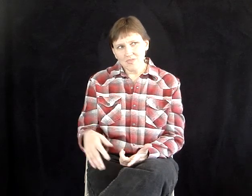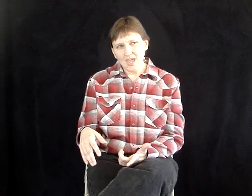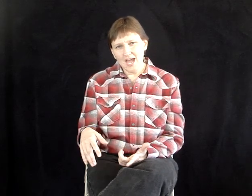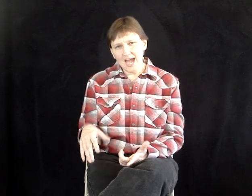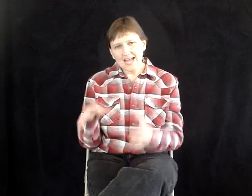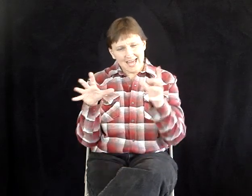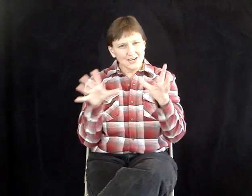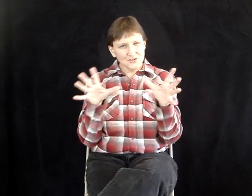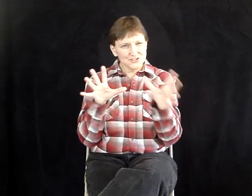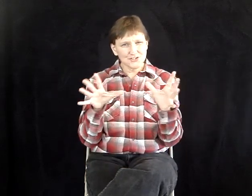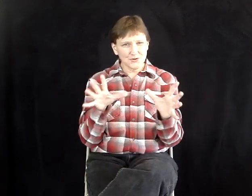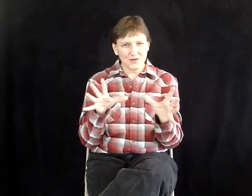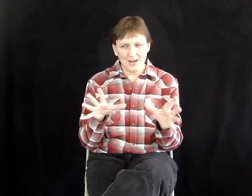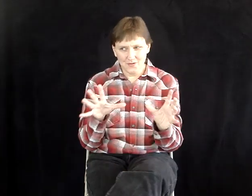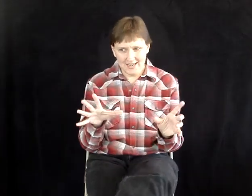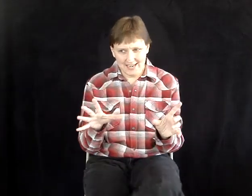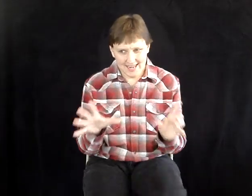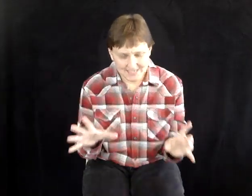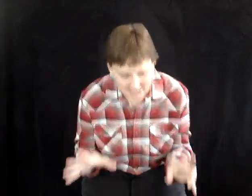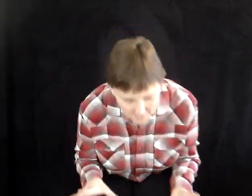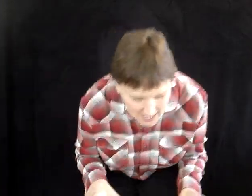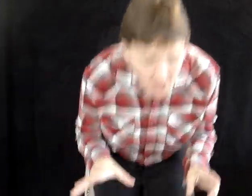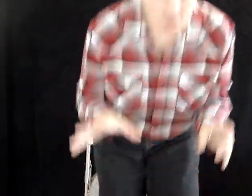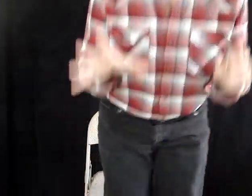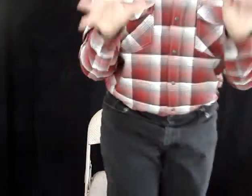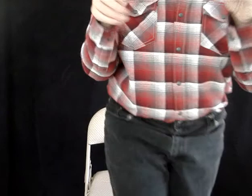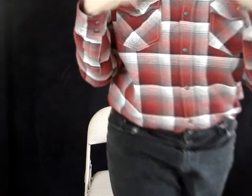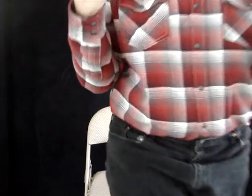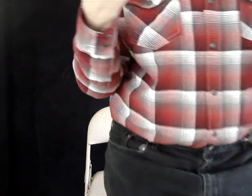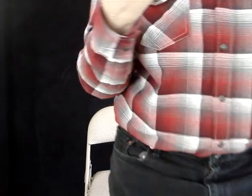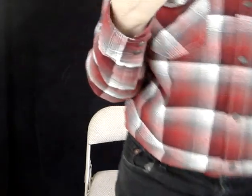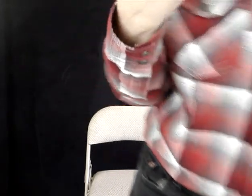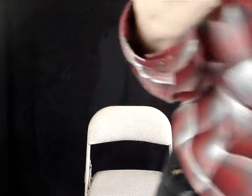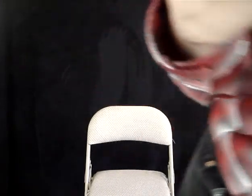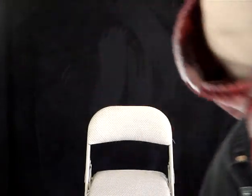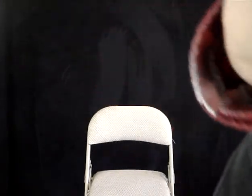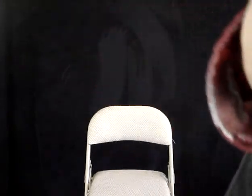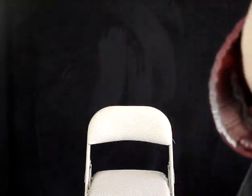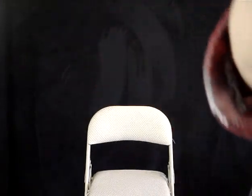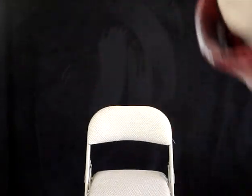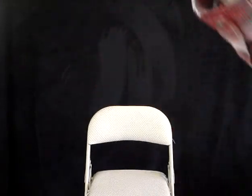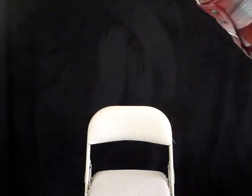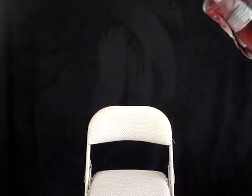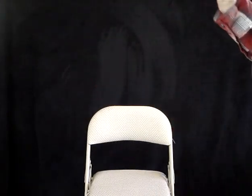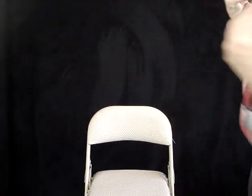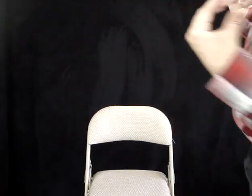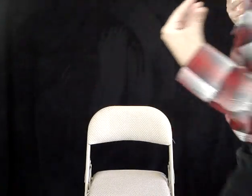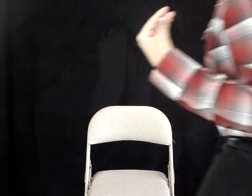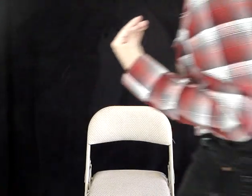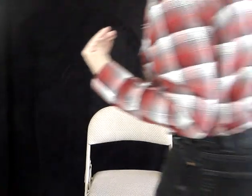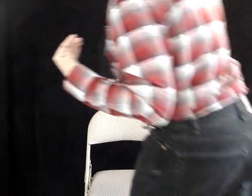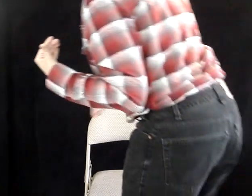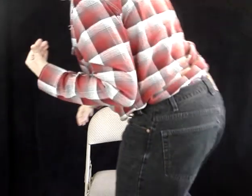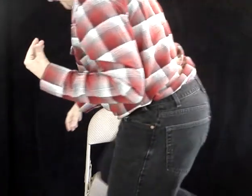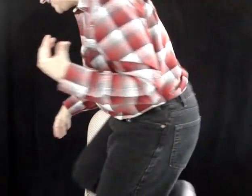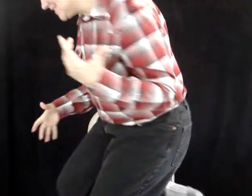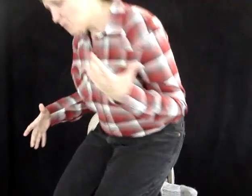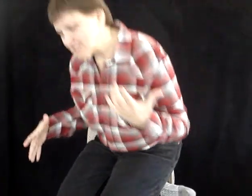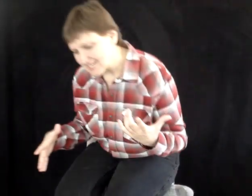I kind of heard the story already ahead of time. But after I heard the story for a while, I still wasn't